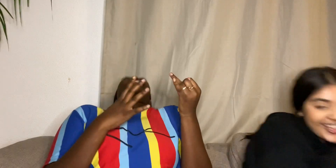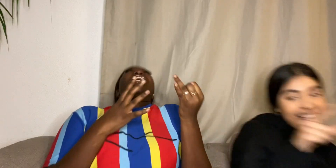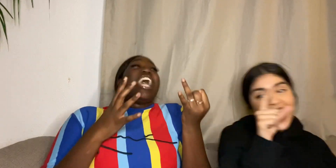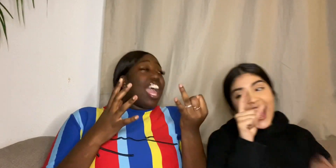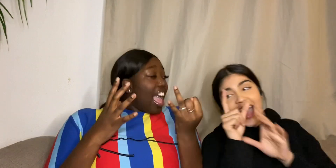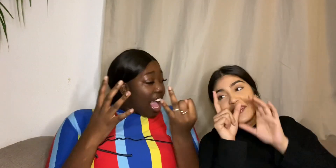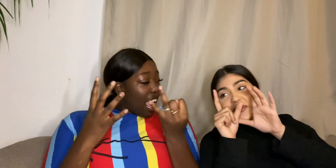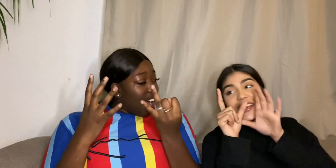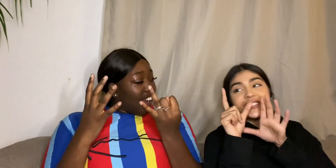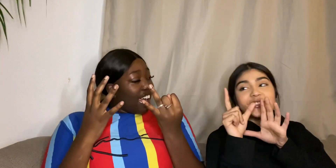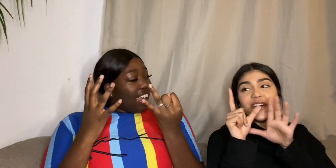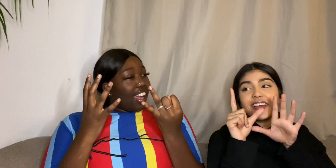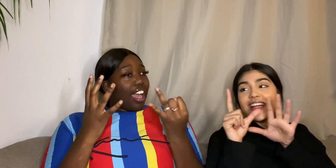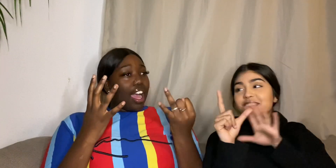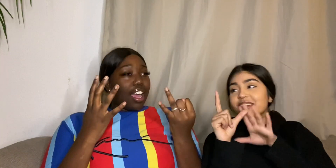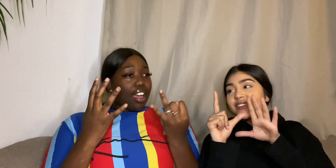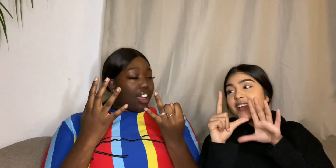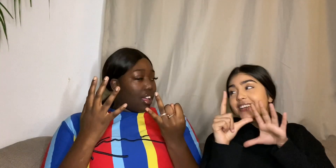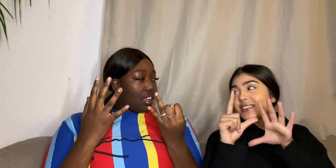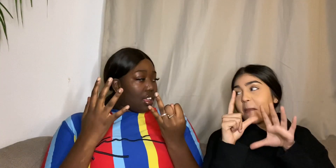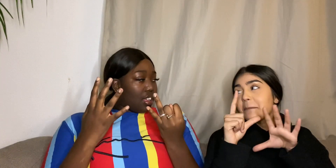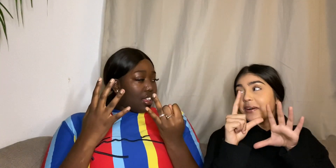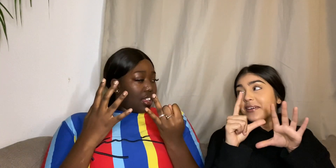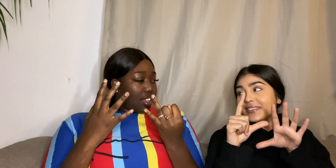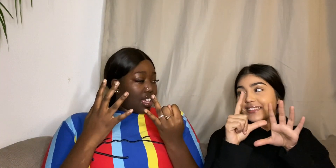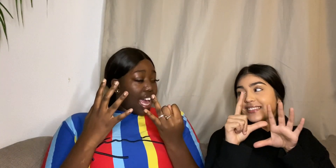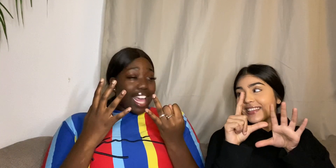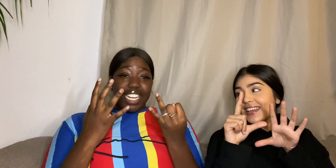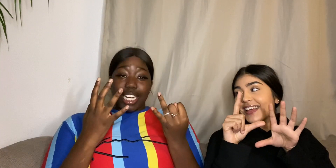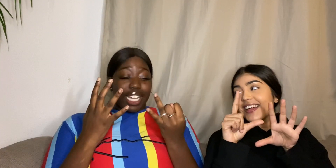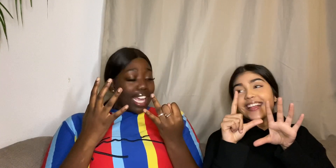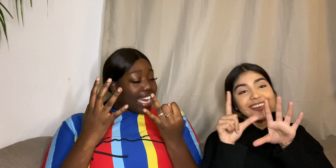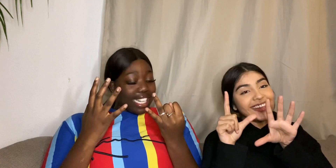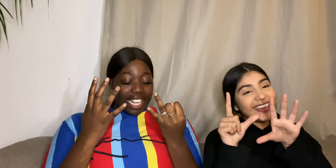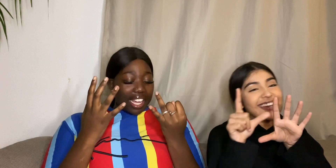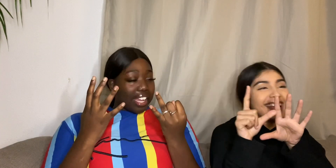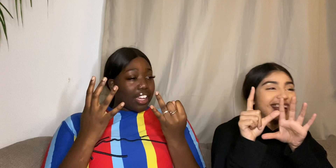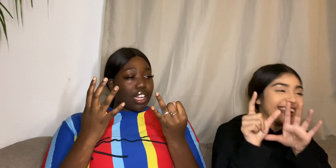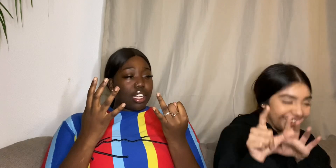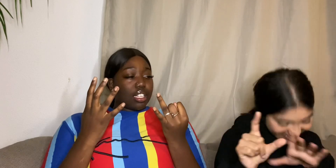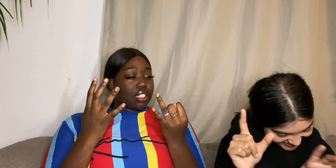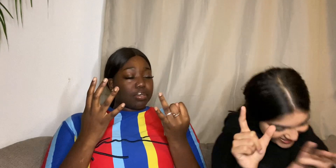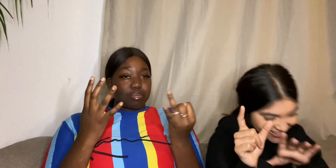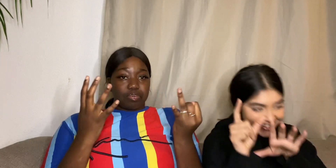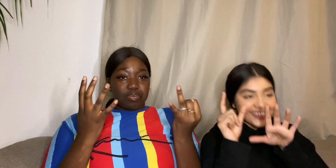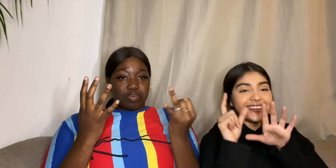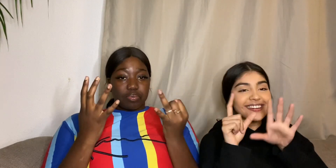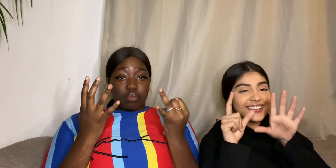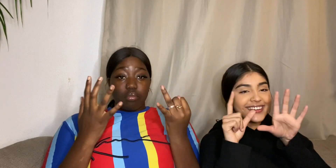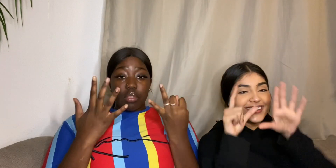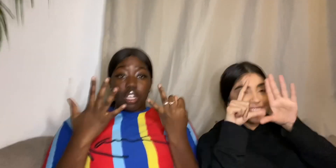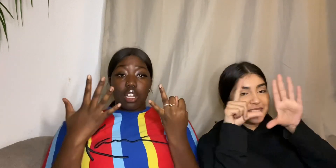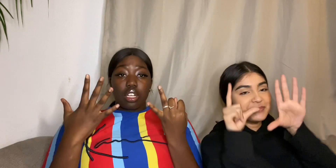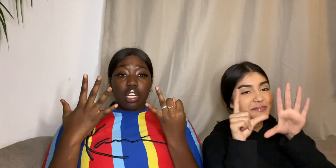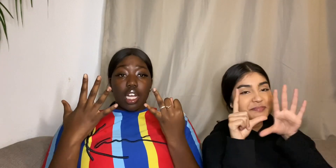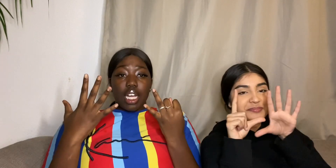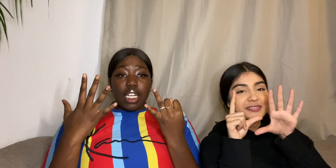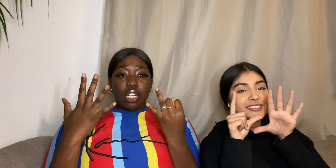i'm really sure that you licked i didn't do